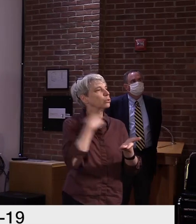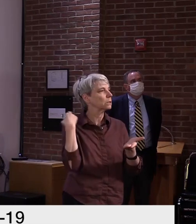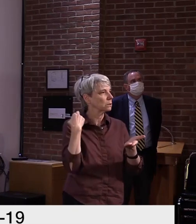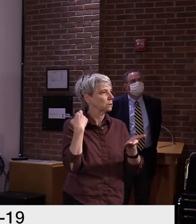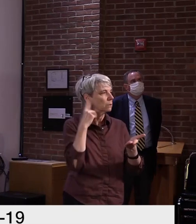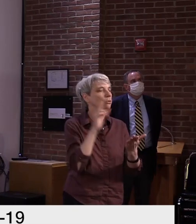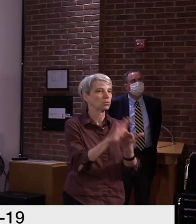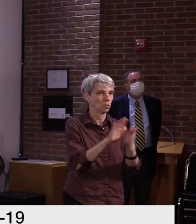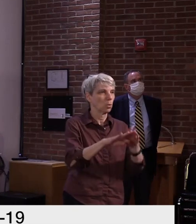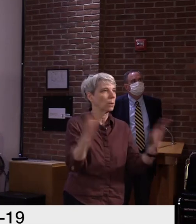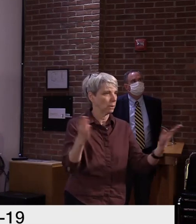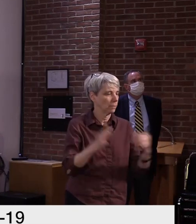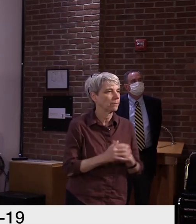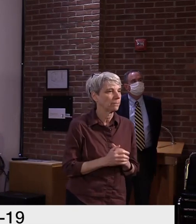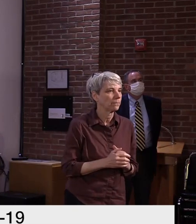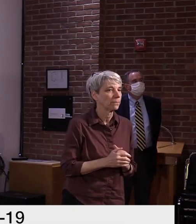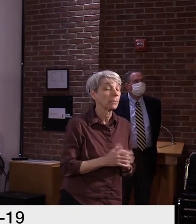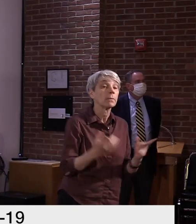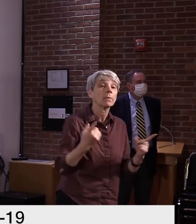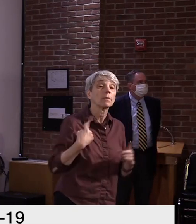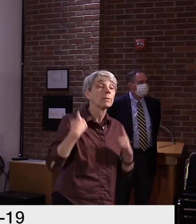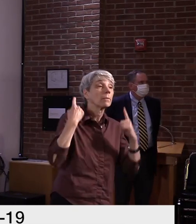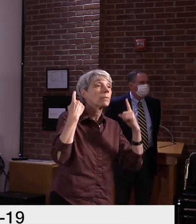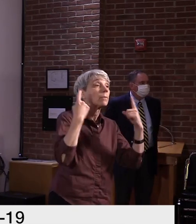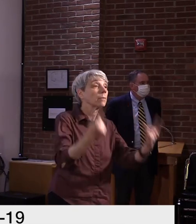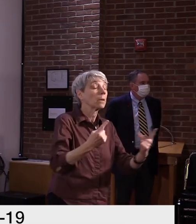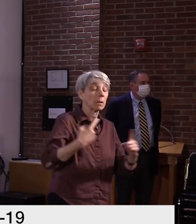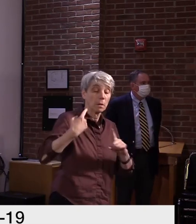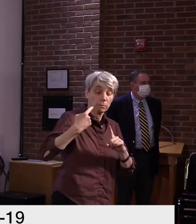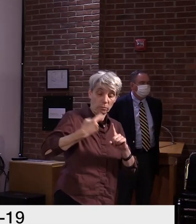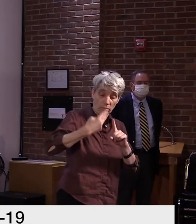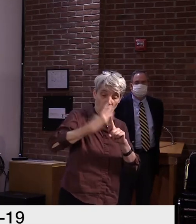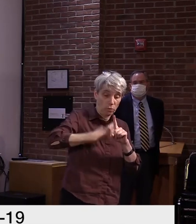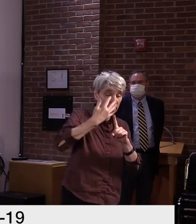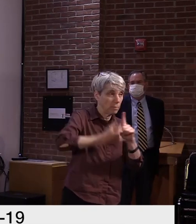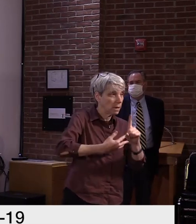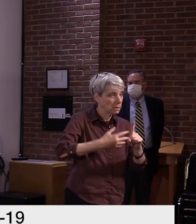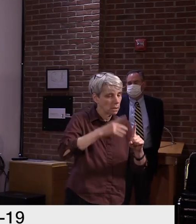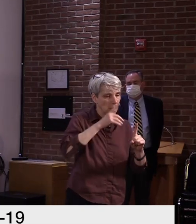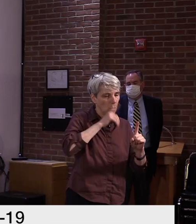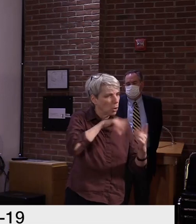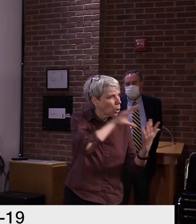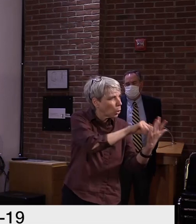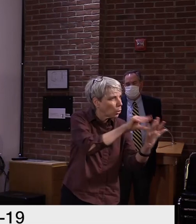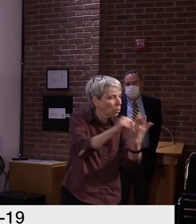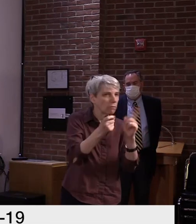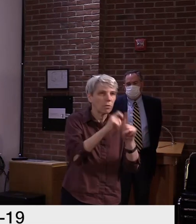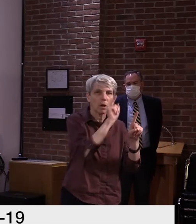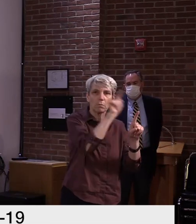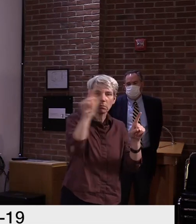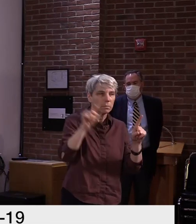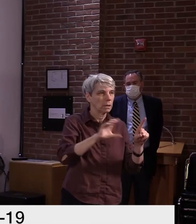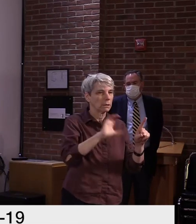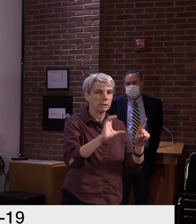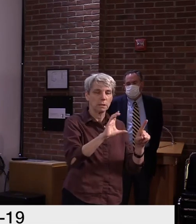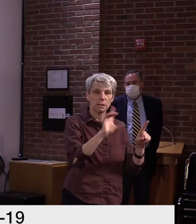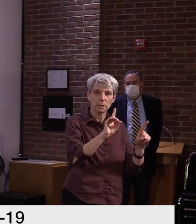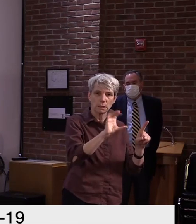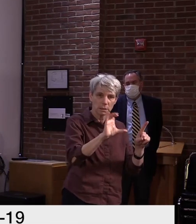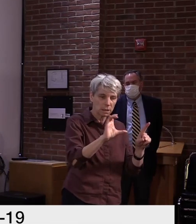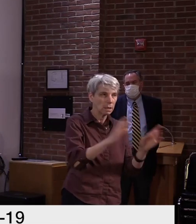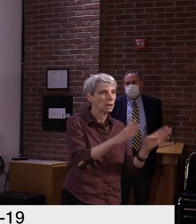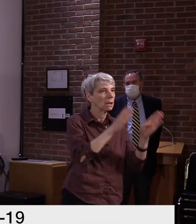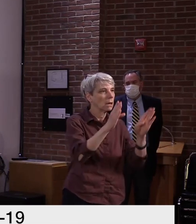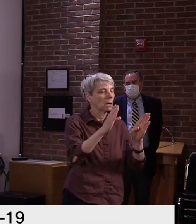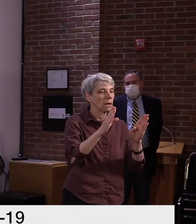In the process, we reviewed multiple sources of guidance, including Centers for Disease Control Control and the American Academy